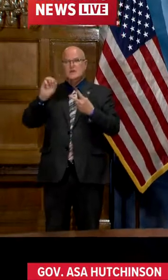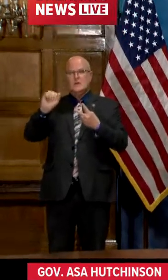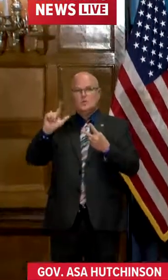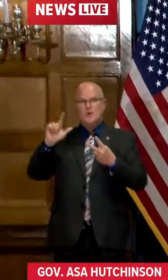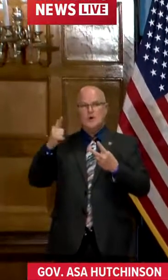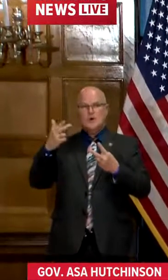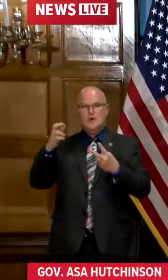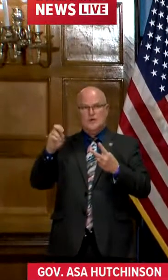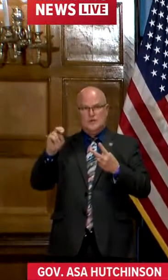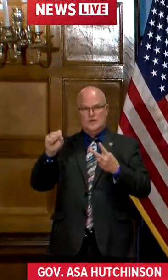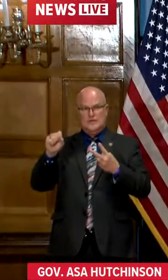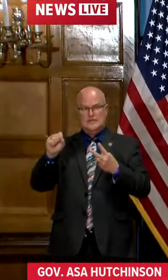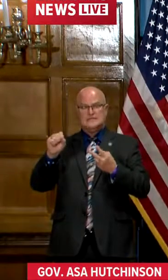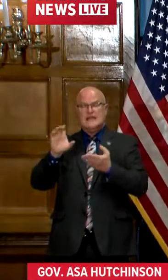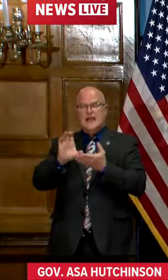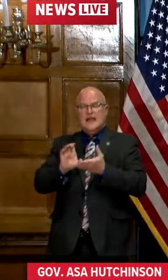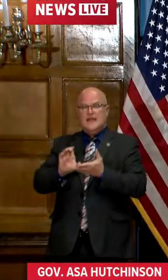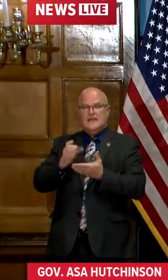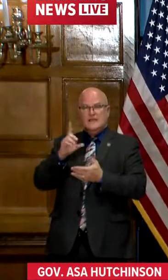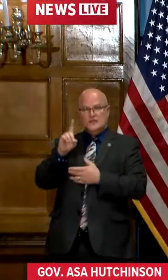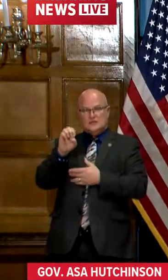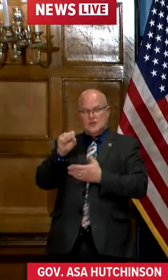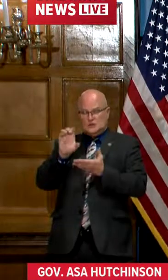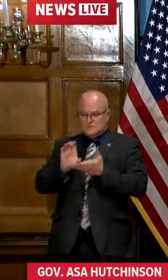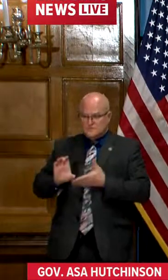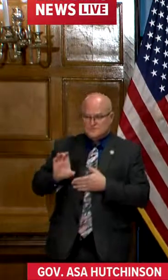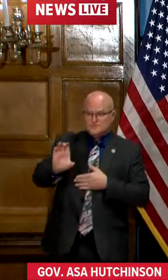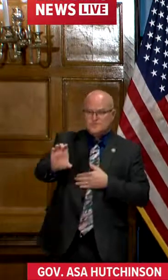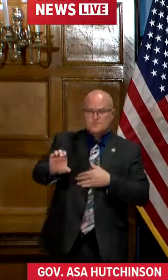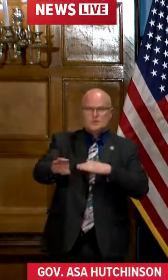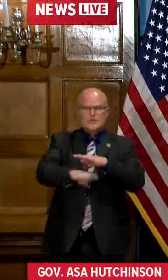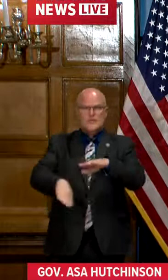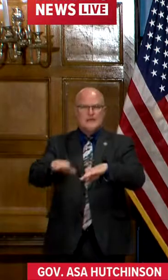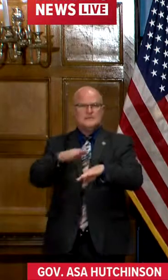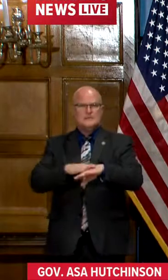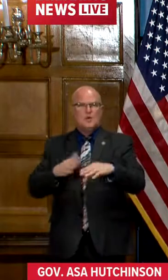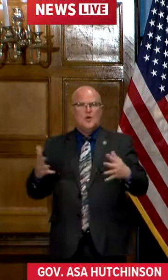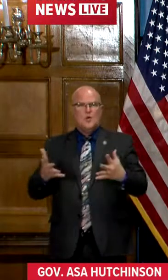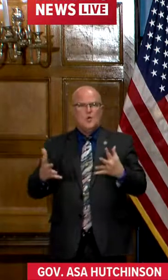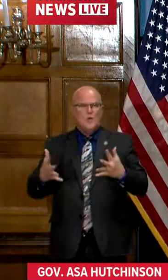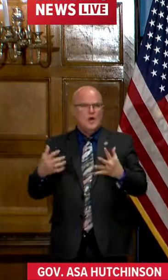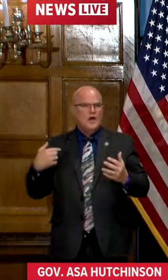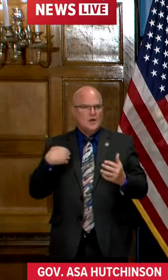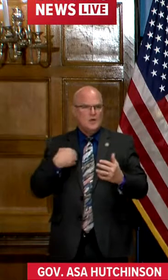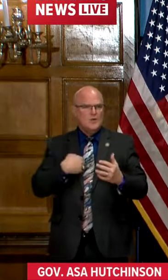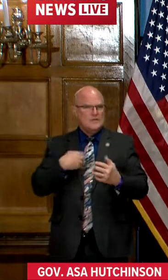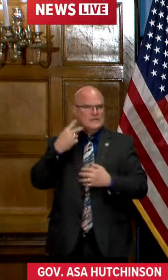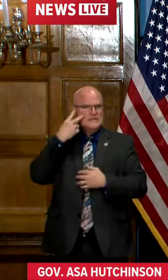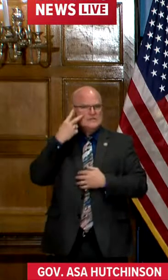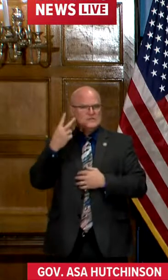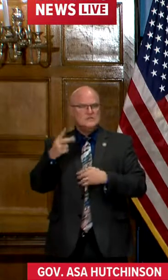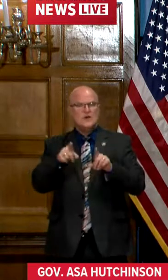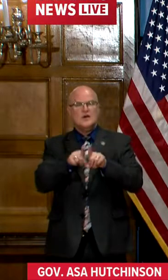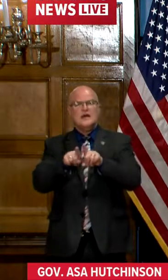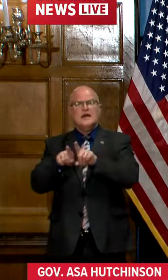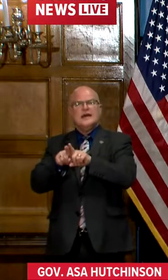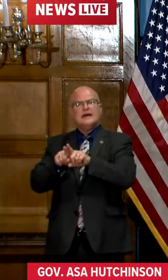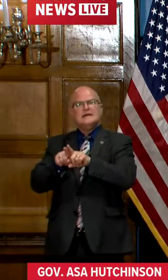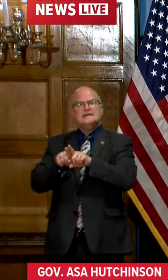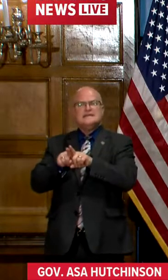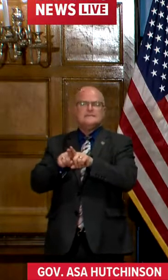they're allocated those doses based upon what we saw as the